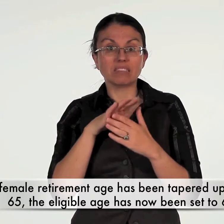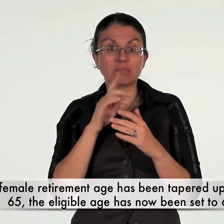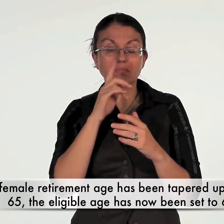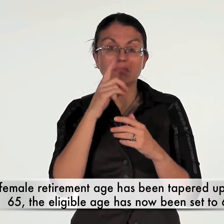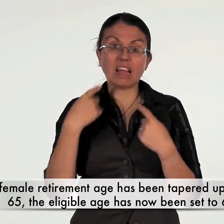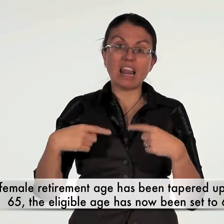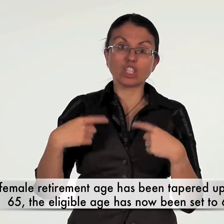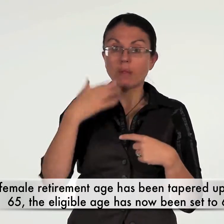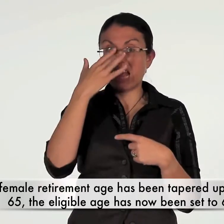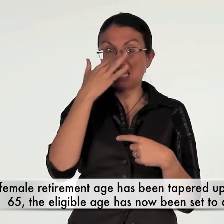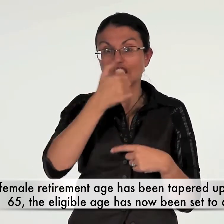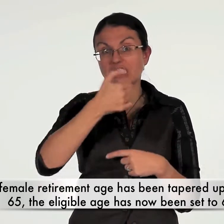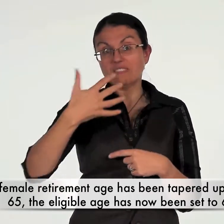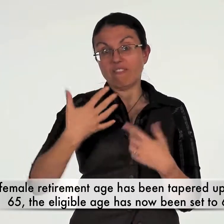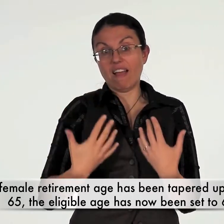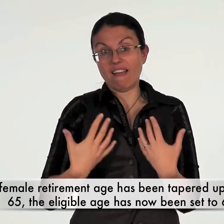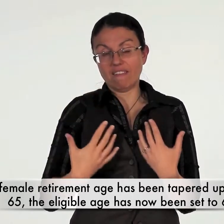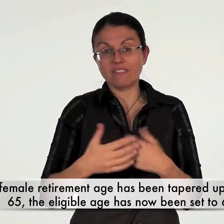age has now been set to 65